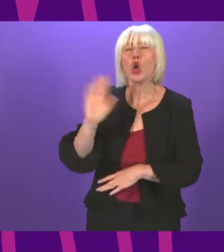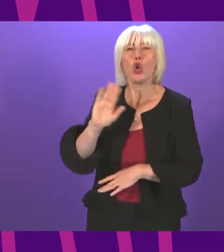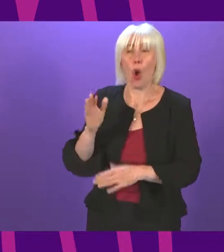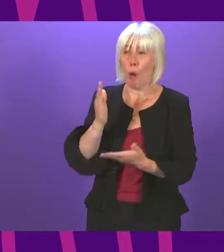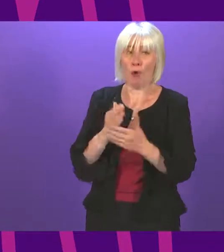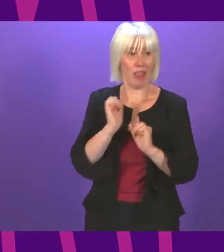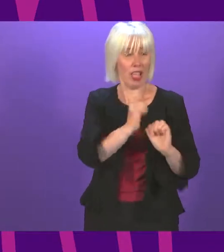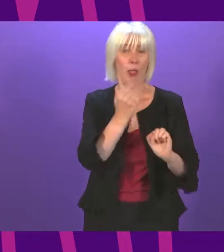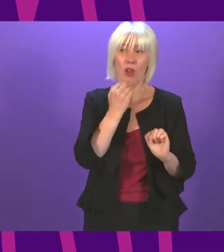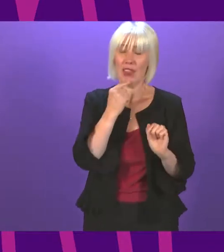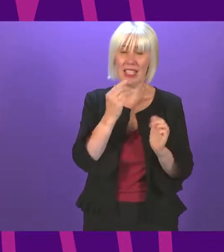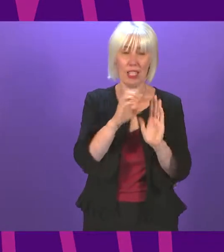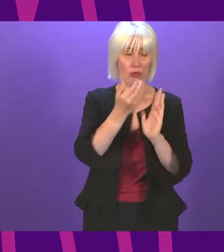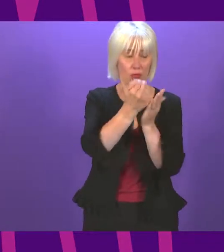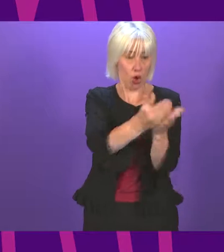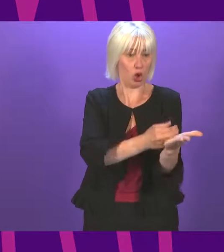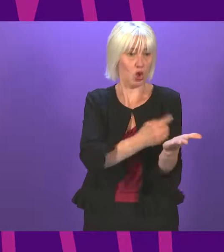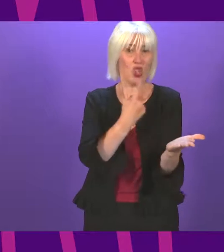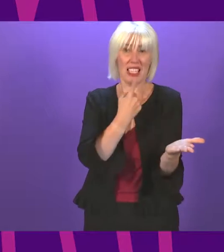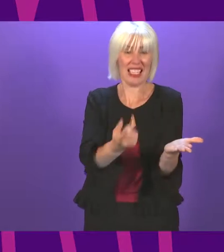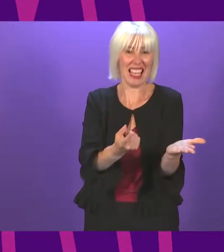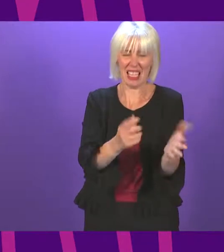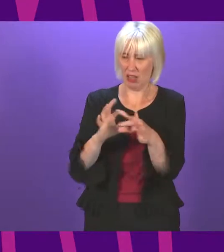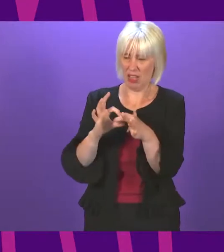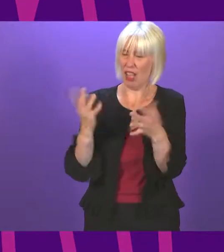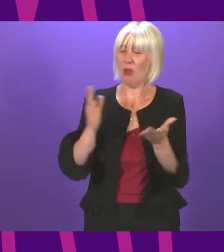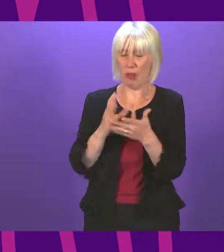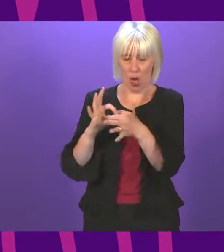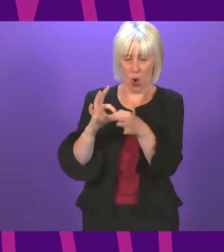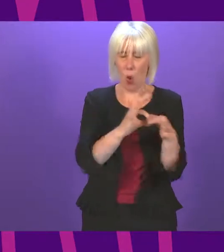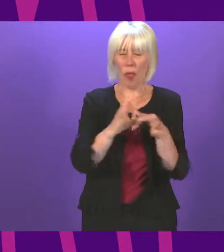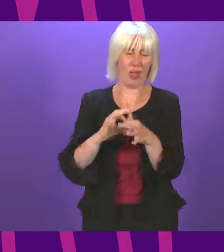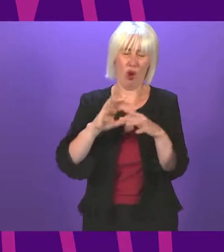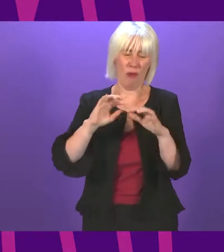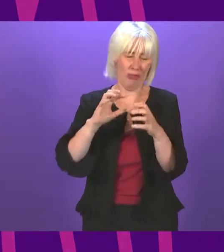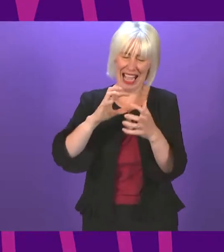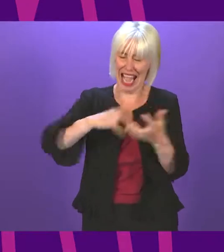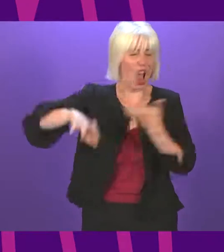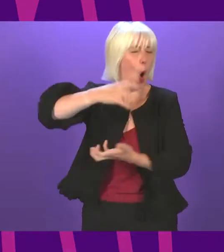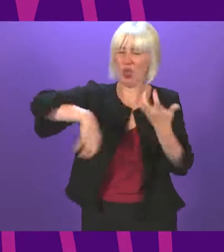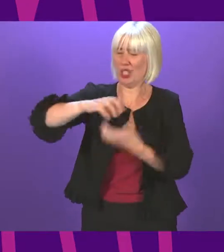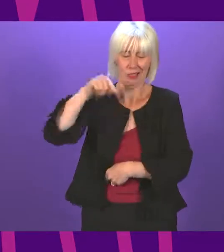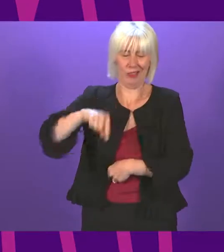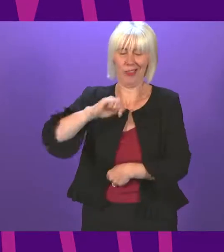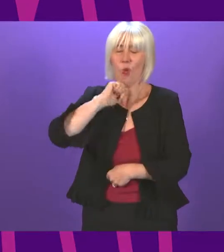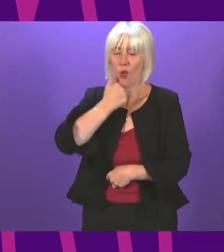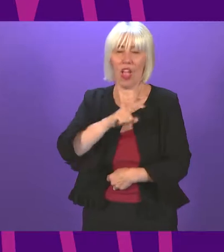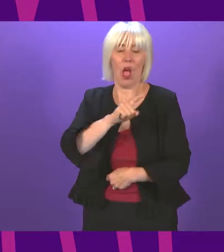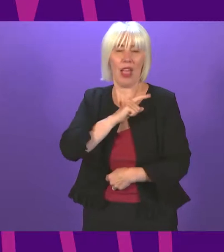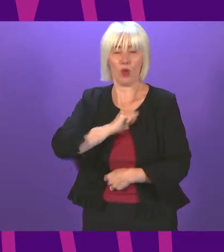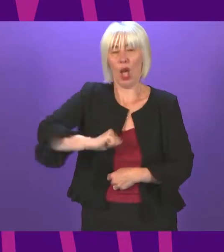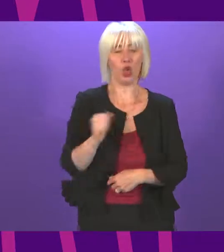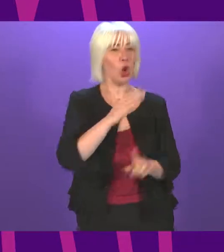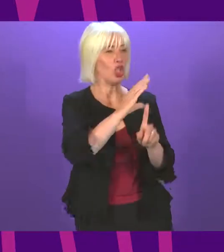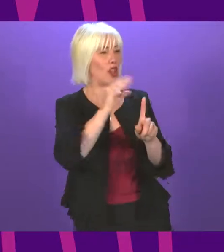defines it as exactly that. And what a coalition, chaos this will be. And that is exactly why the Scottish Conservatives will be